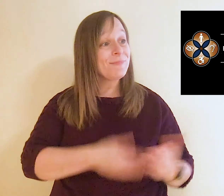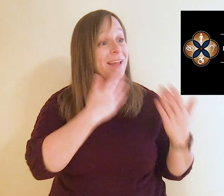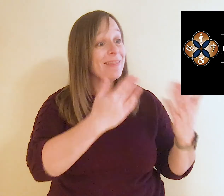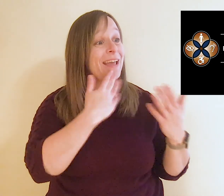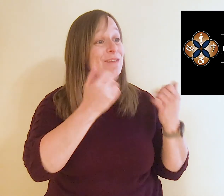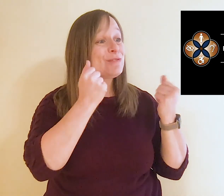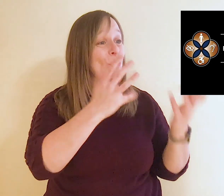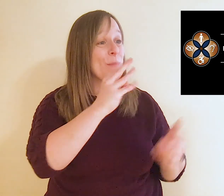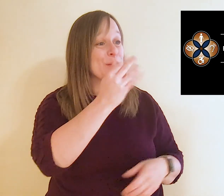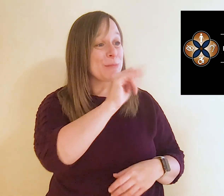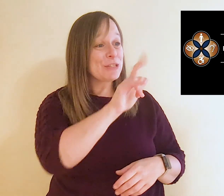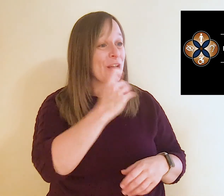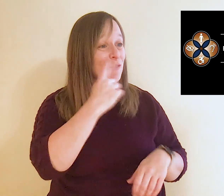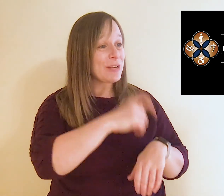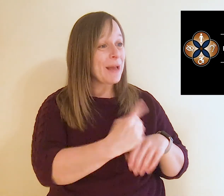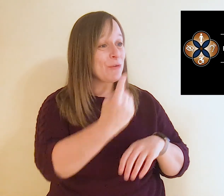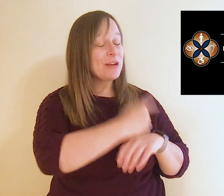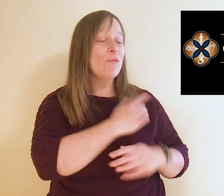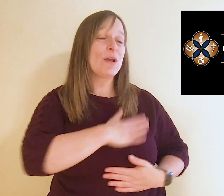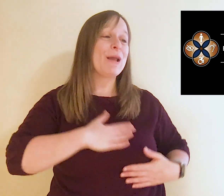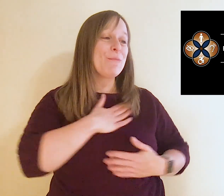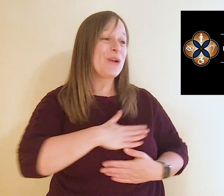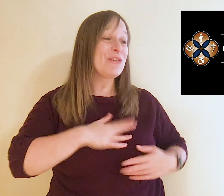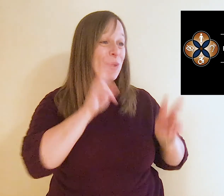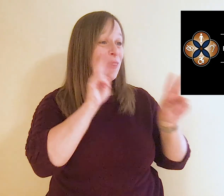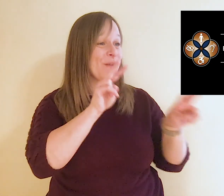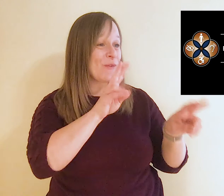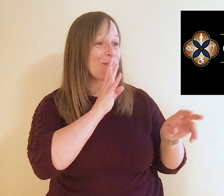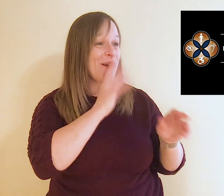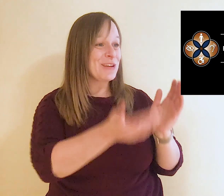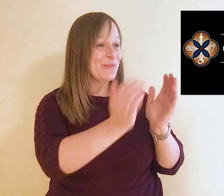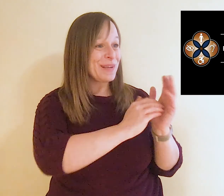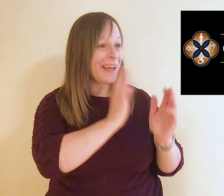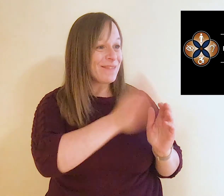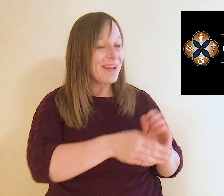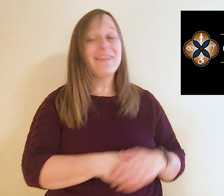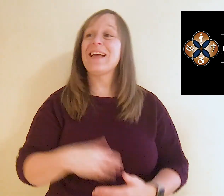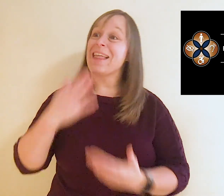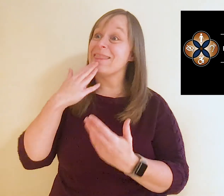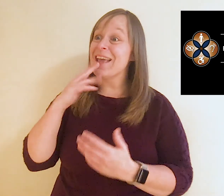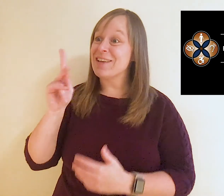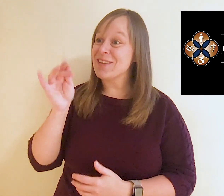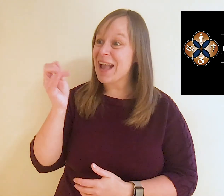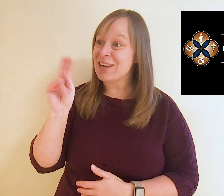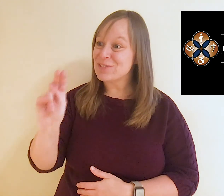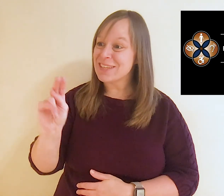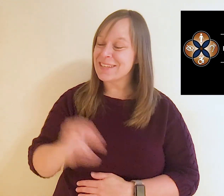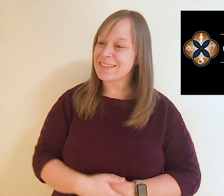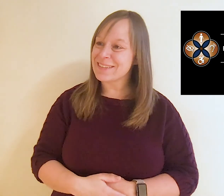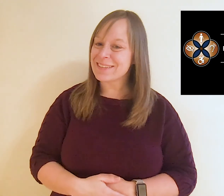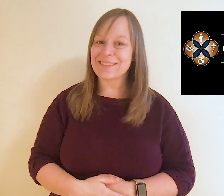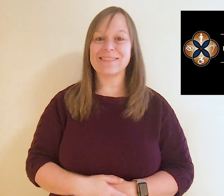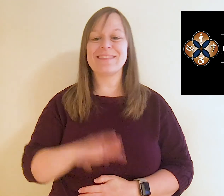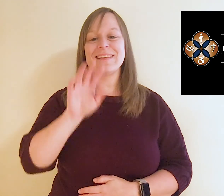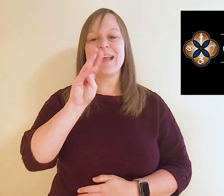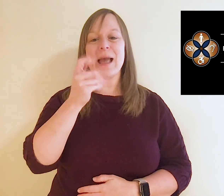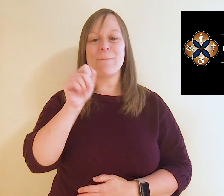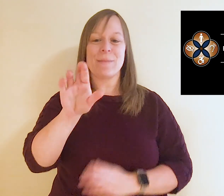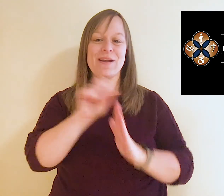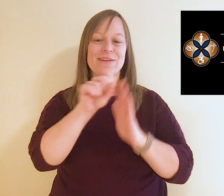Thank you so much, Michelle, for your time today. We really appreciate it and look forward to talking to you again. Thanks, Katrin. Empire State